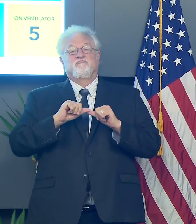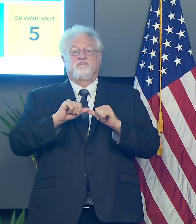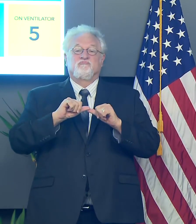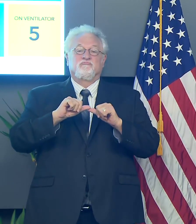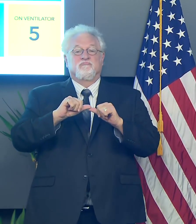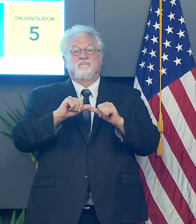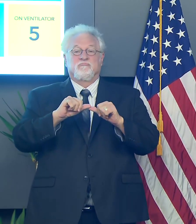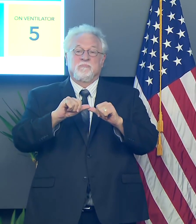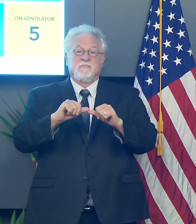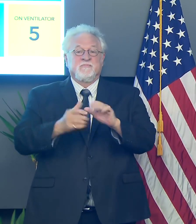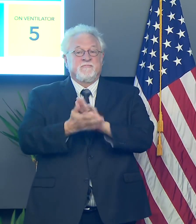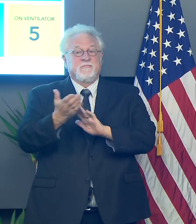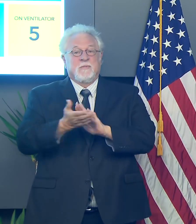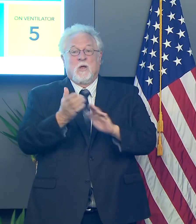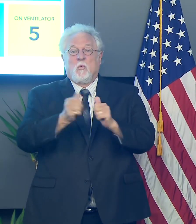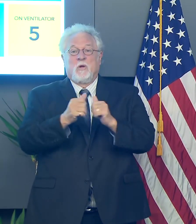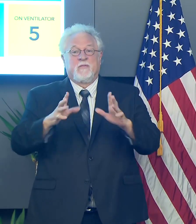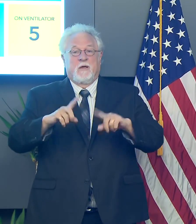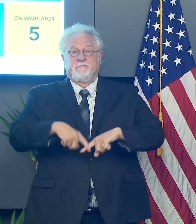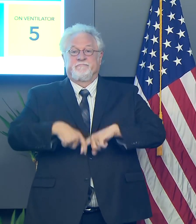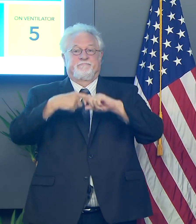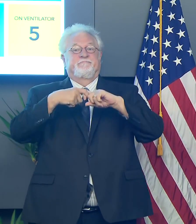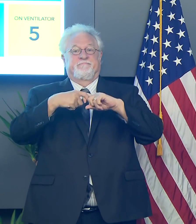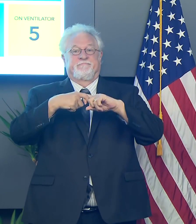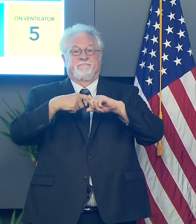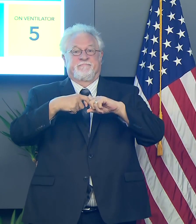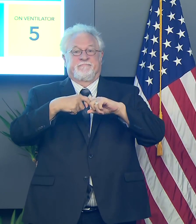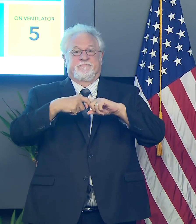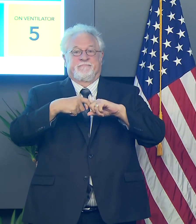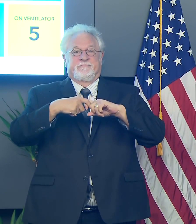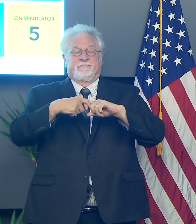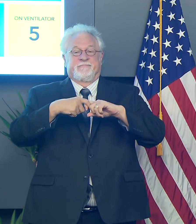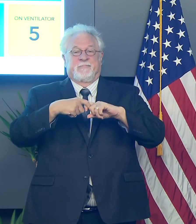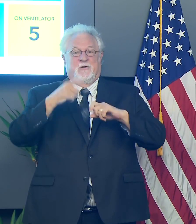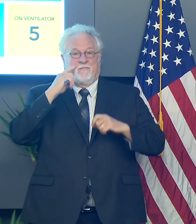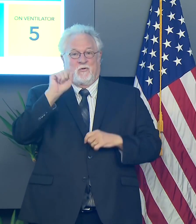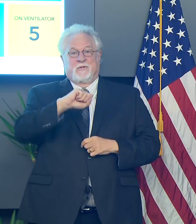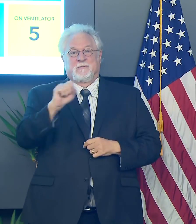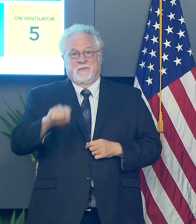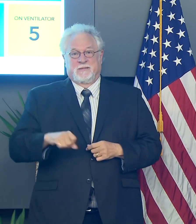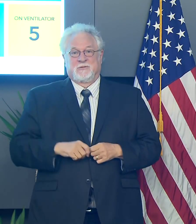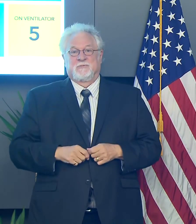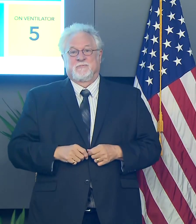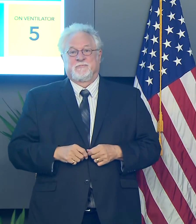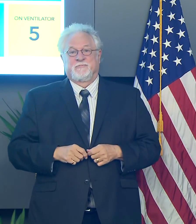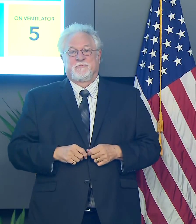uh, operational without interruption for the entirety of the semester.